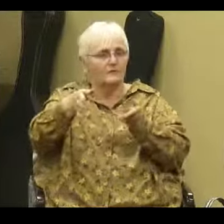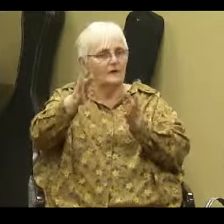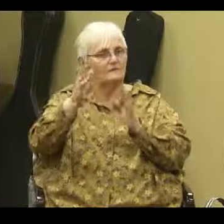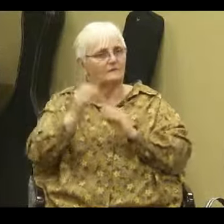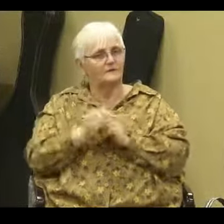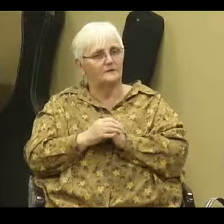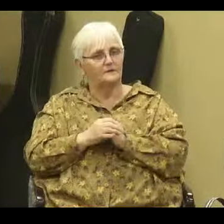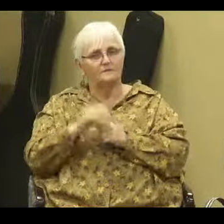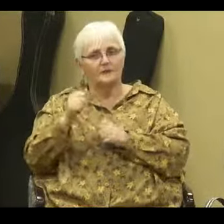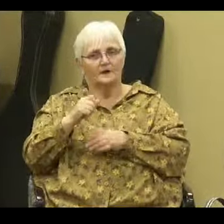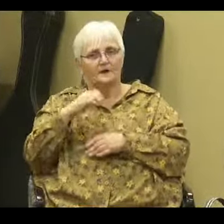And not to them.